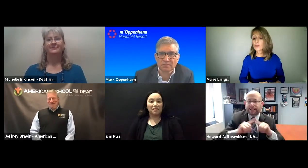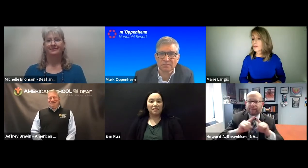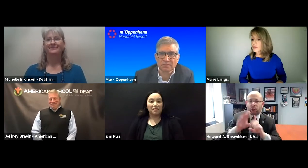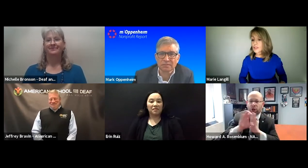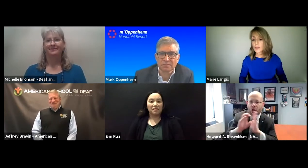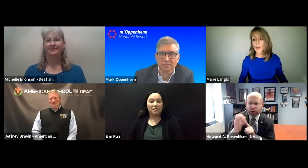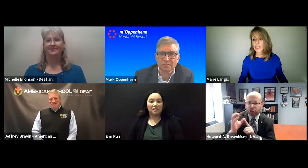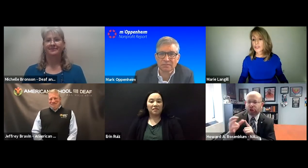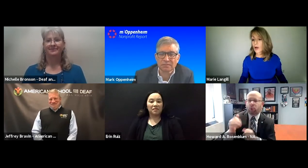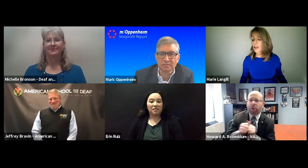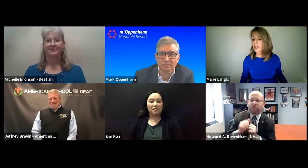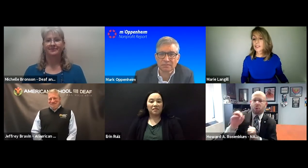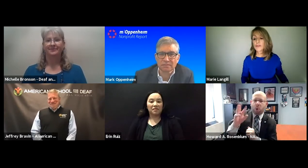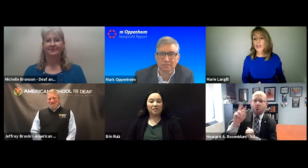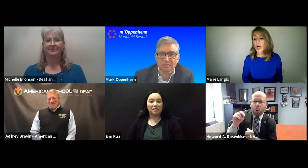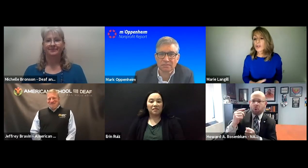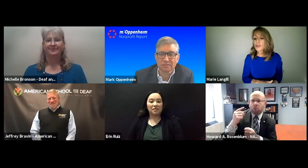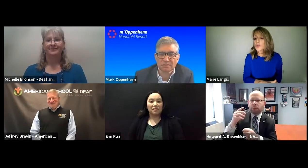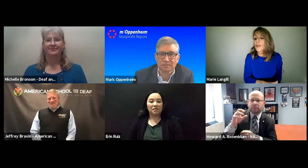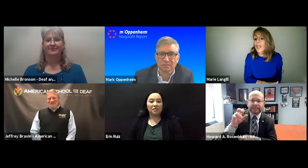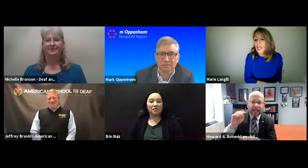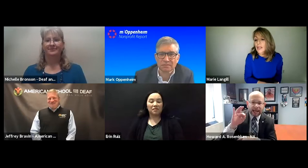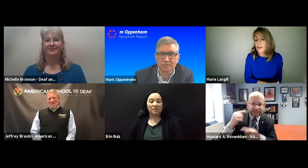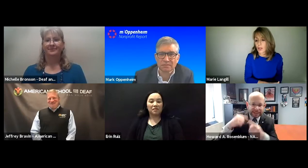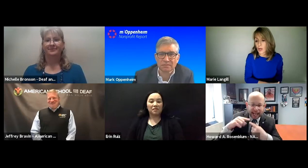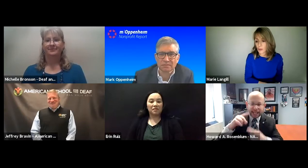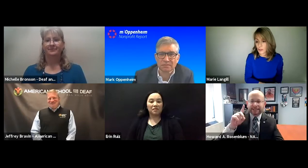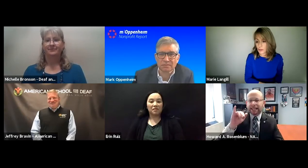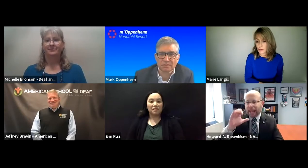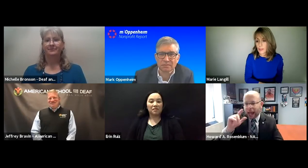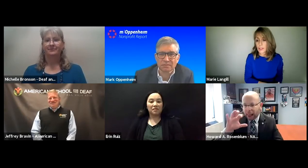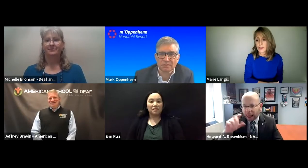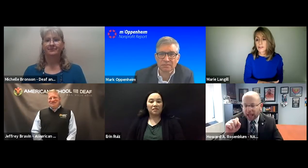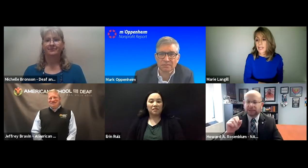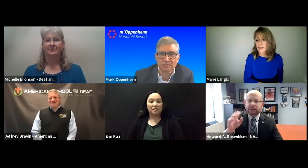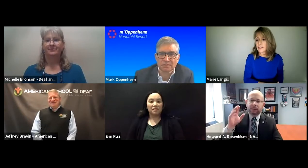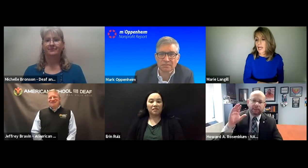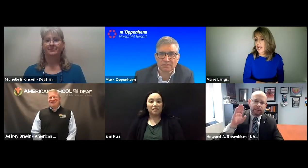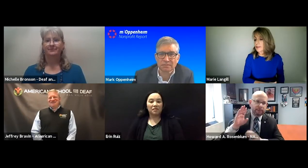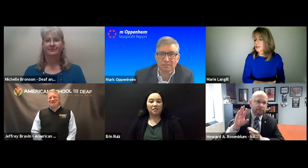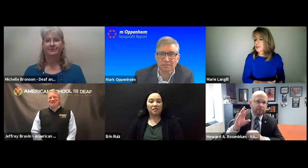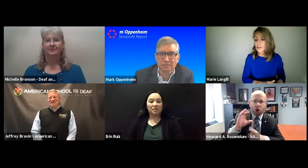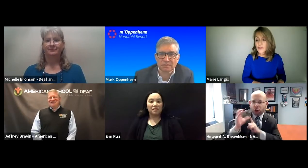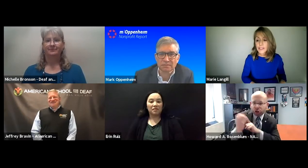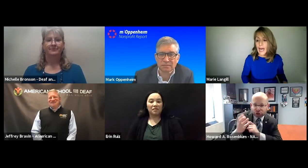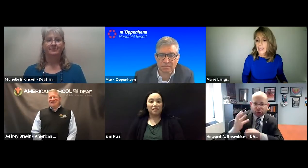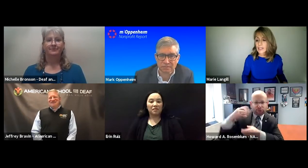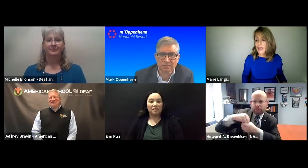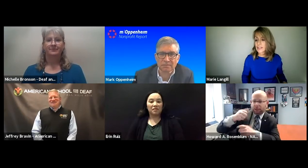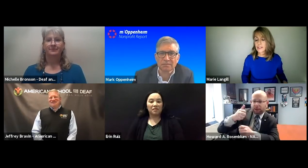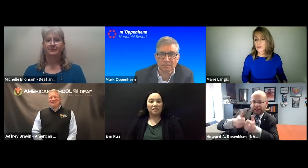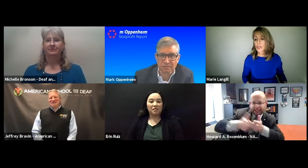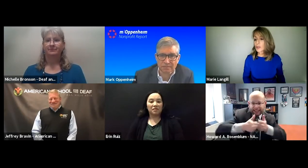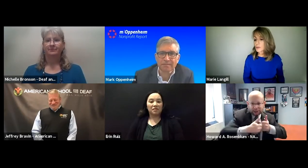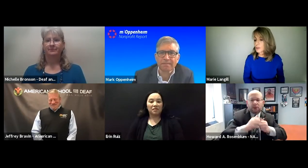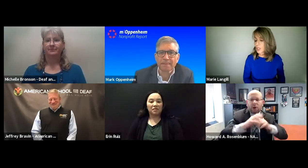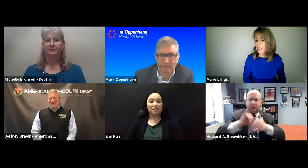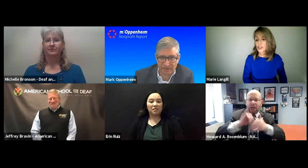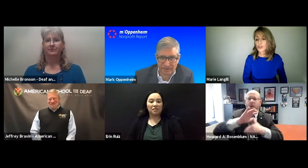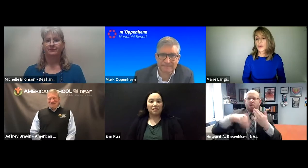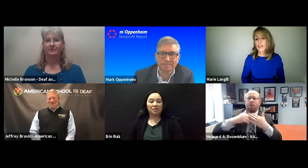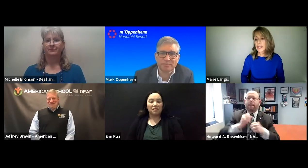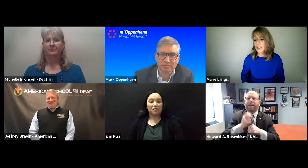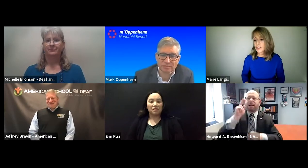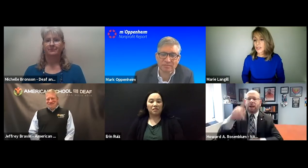It's the diversity range all there. Different cultures within the culture. There's native sign, there's different dialects, there's cultural